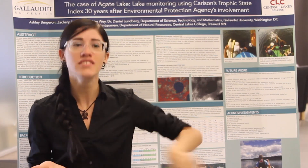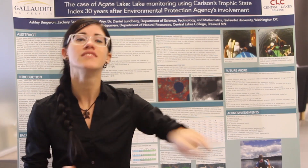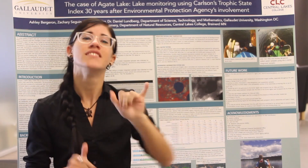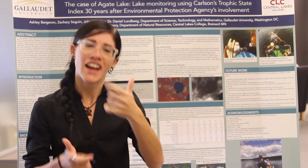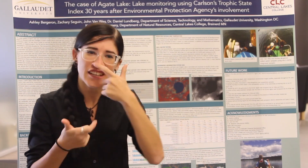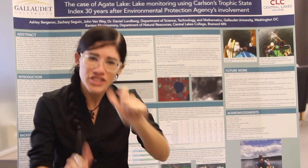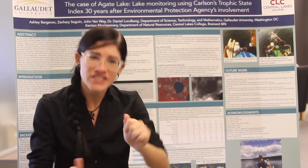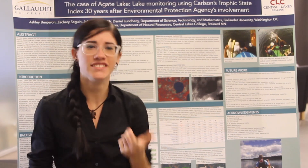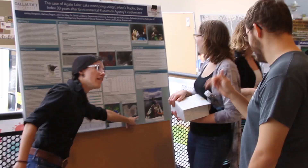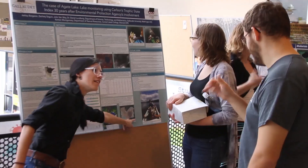clear.